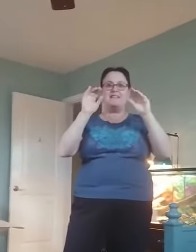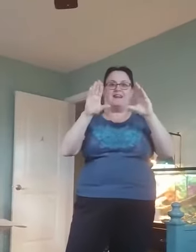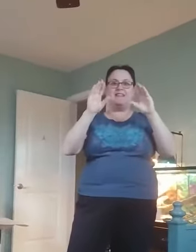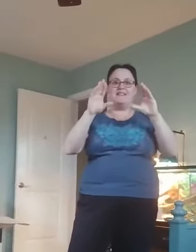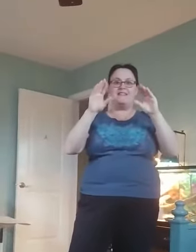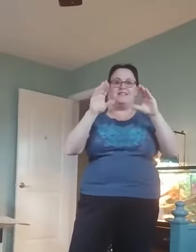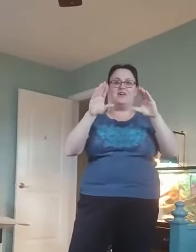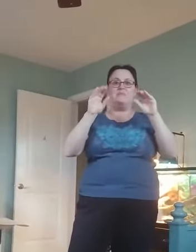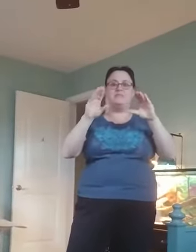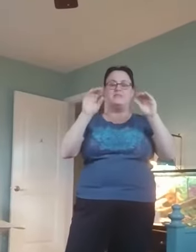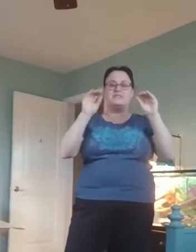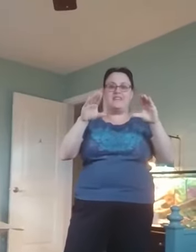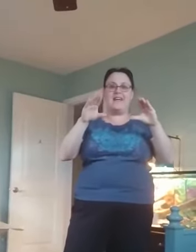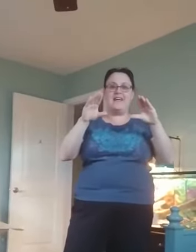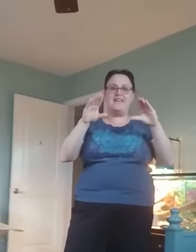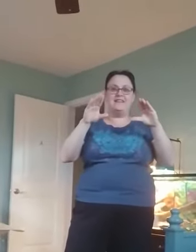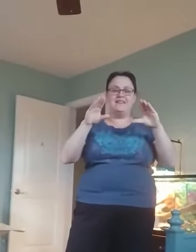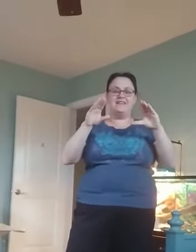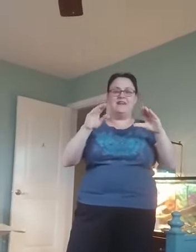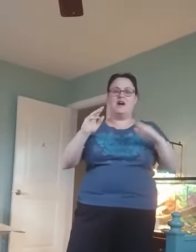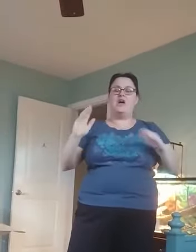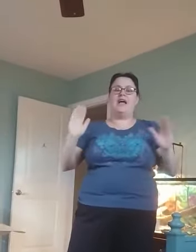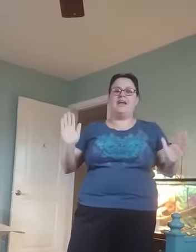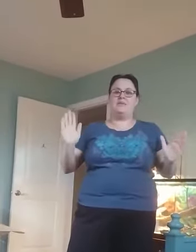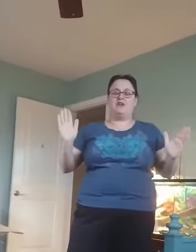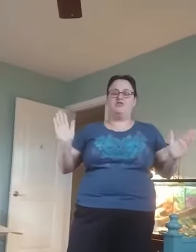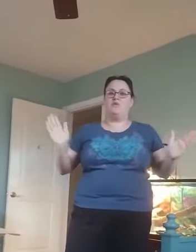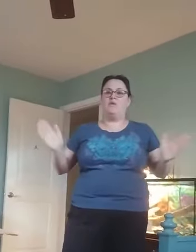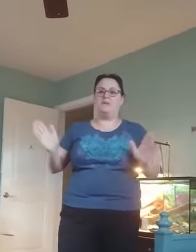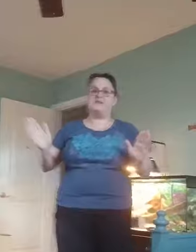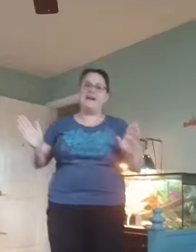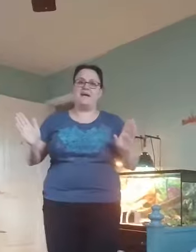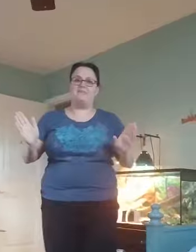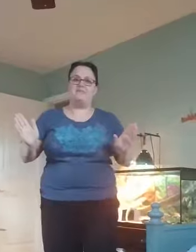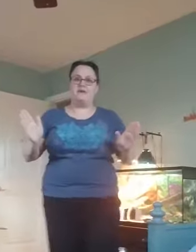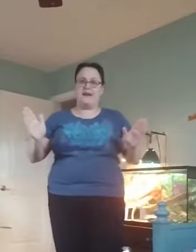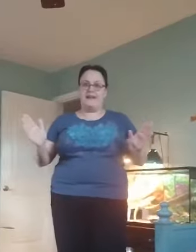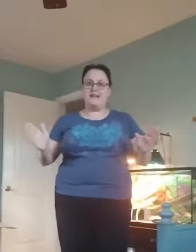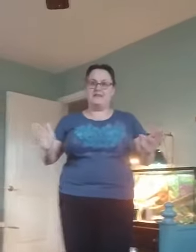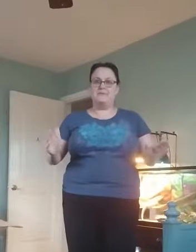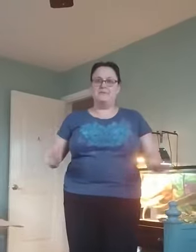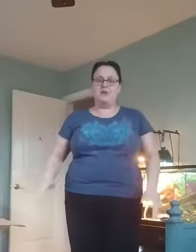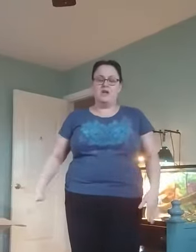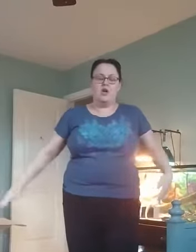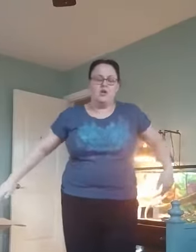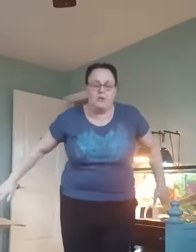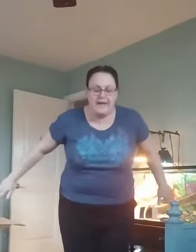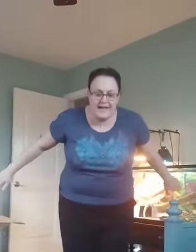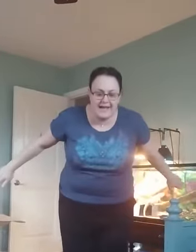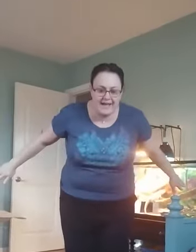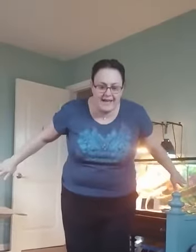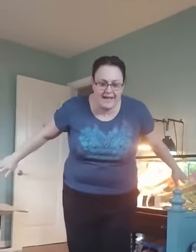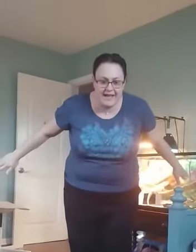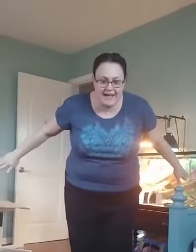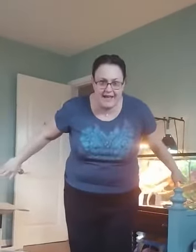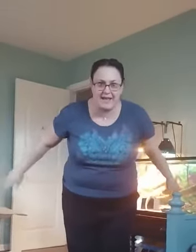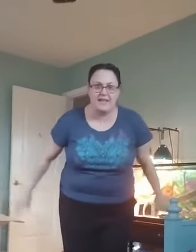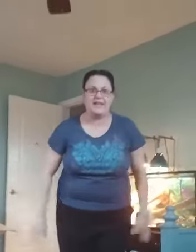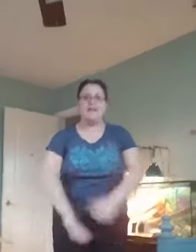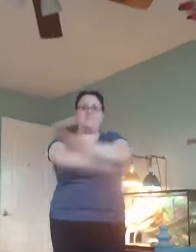the little birds say. Okay, we're gonna do it one more time. You ready? Way up